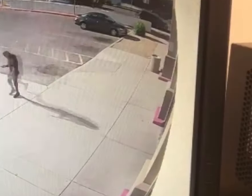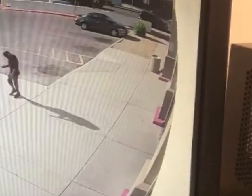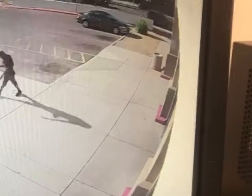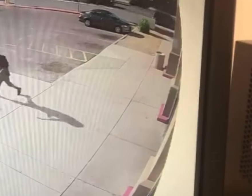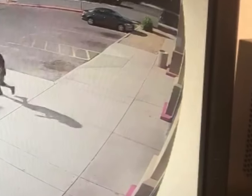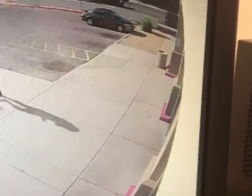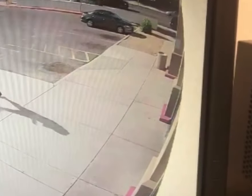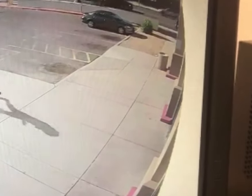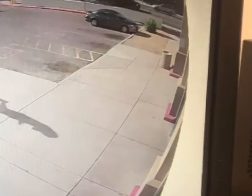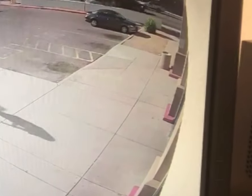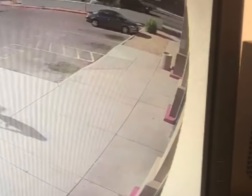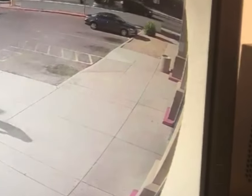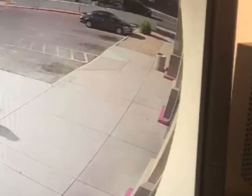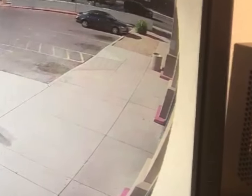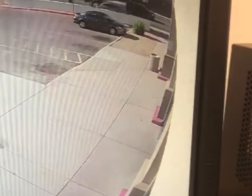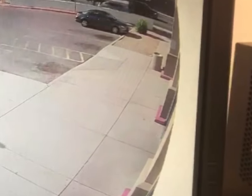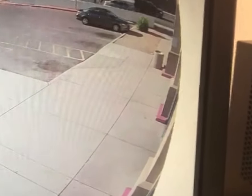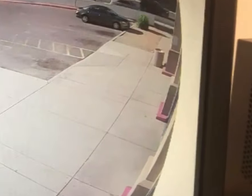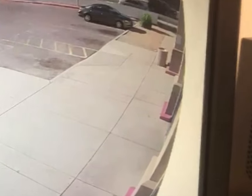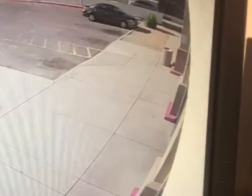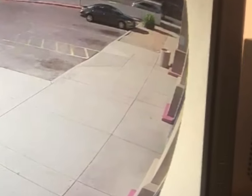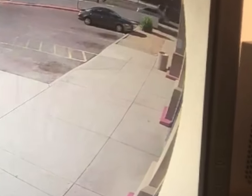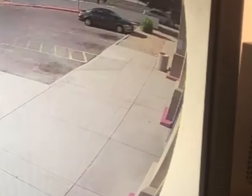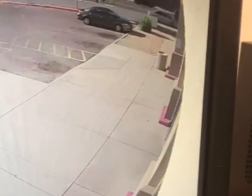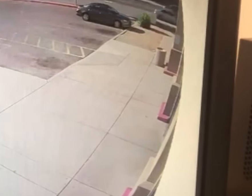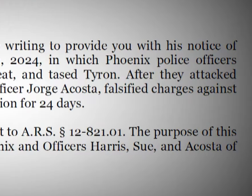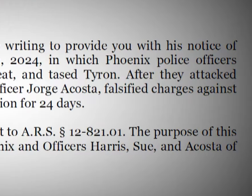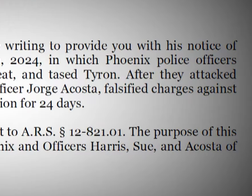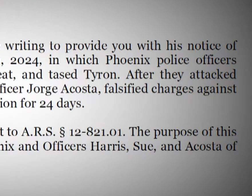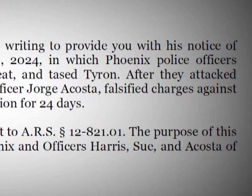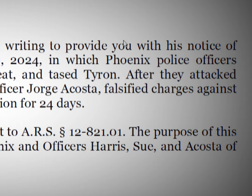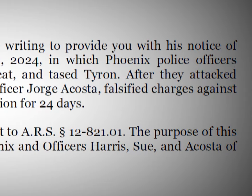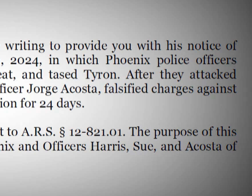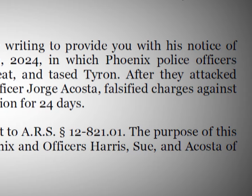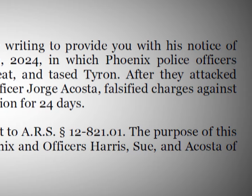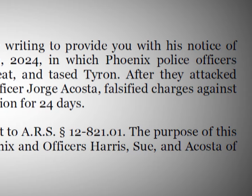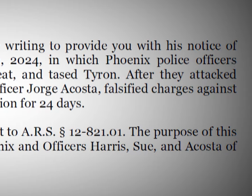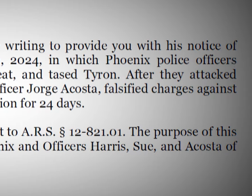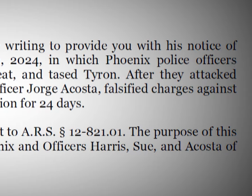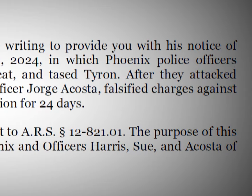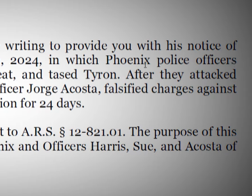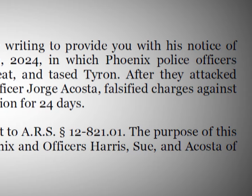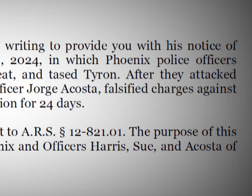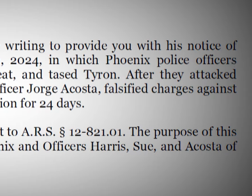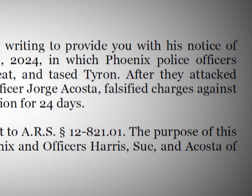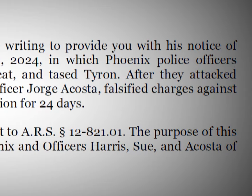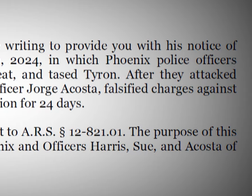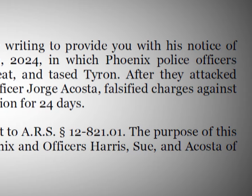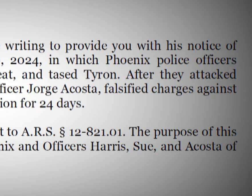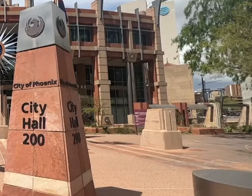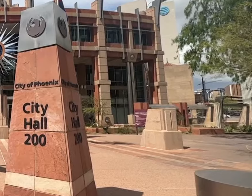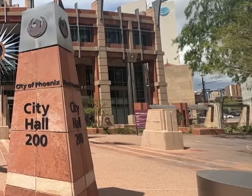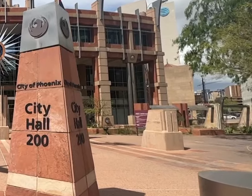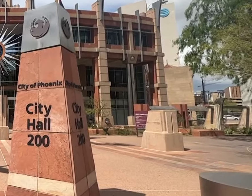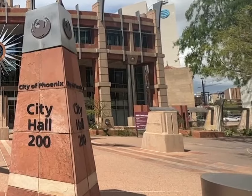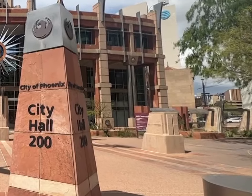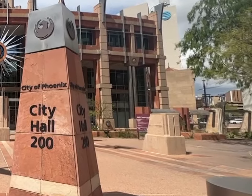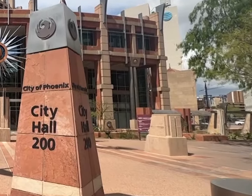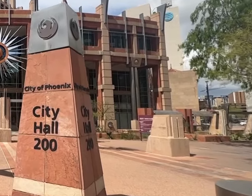Now McAlpin, who's deaf and has cerebral palsy, sending a $3.5 million notice of claim to the city after charges dropped